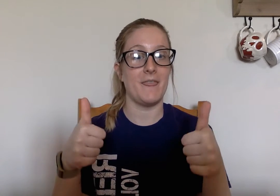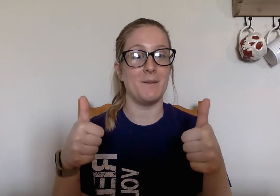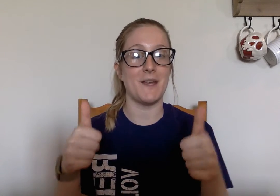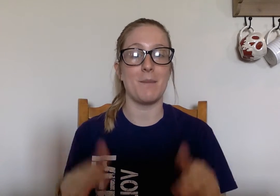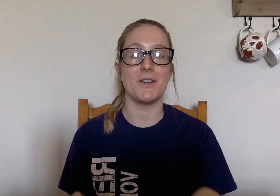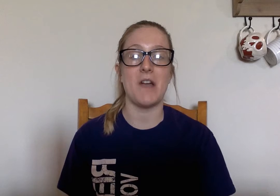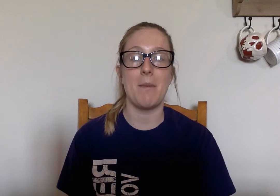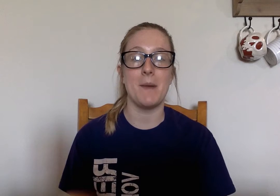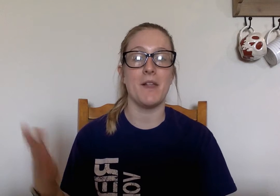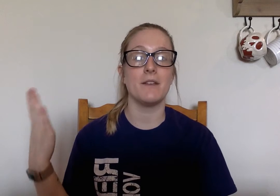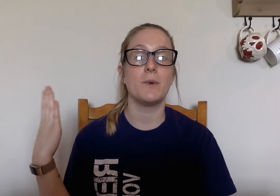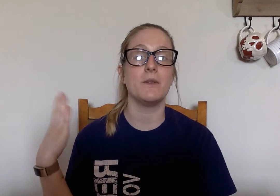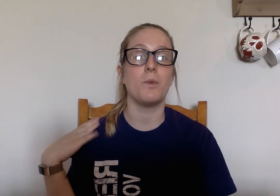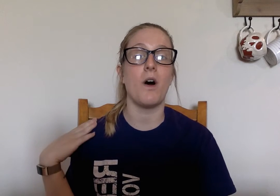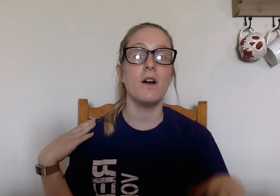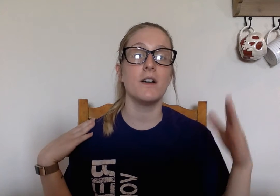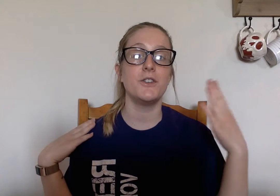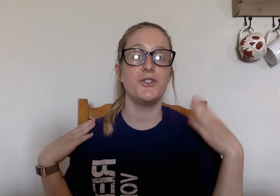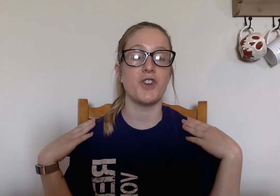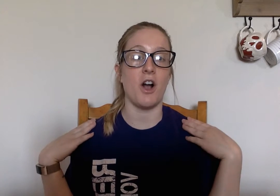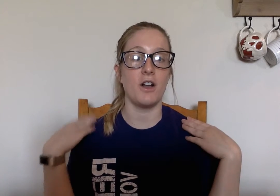Thumbs up. Good job. my last one is walk, chalk.